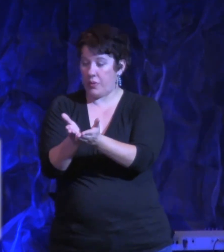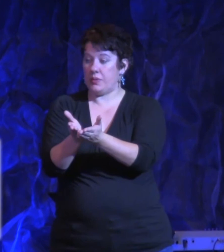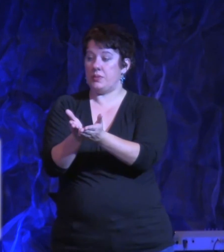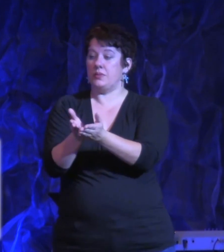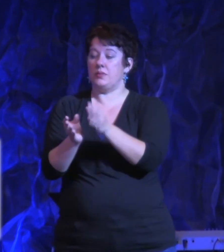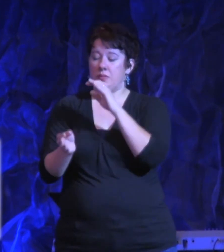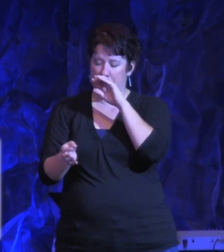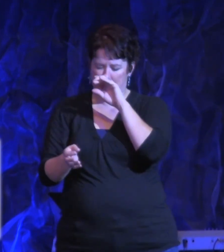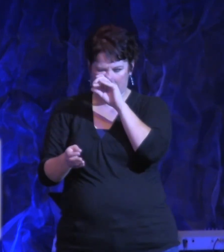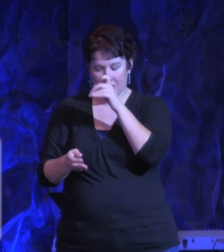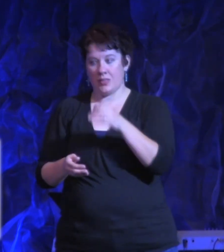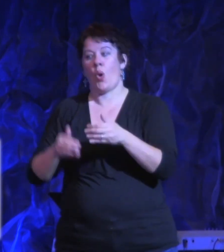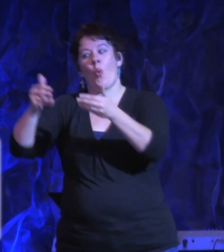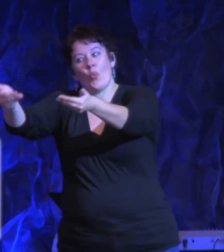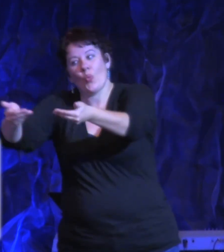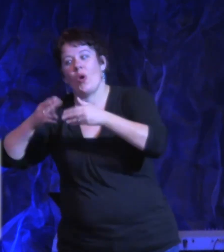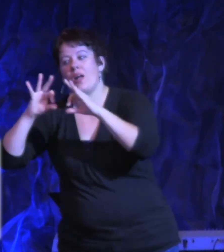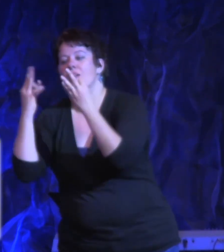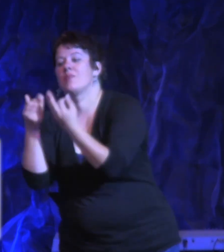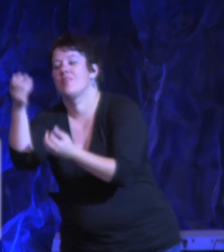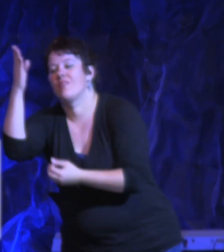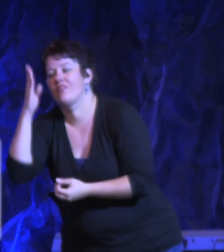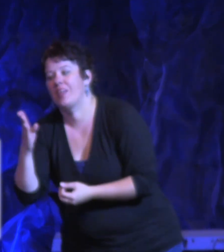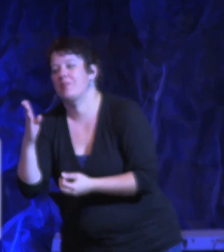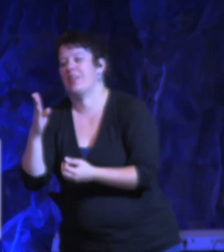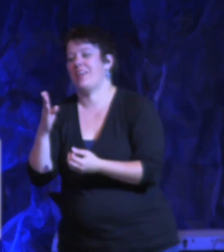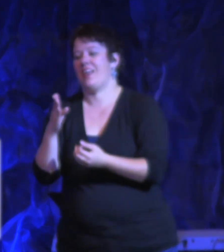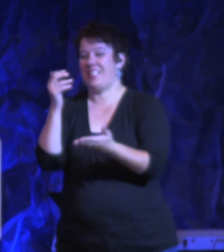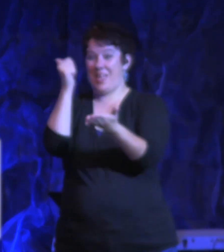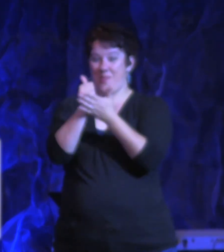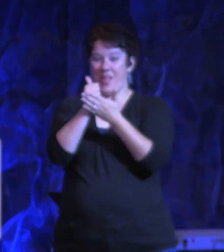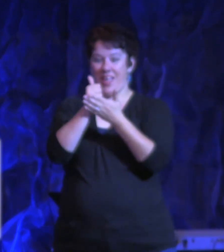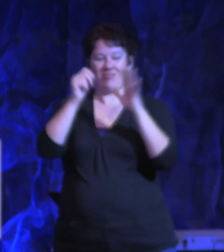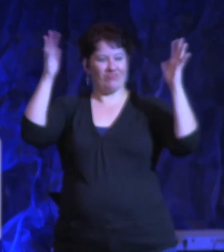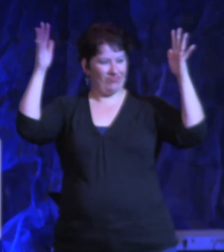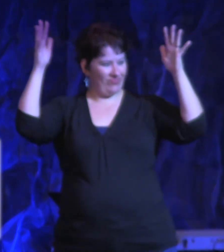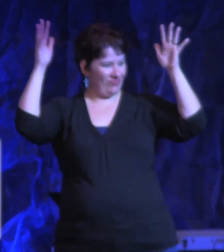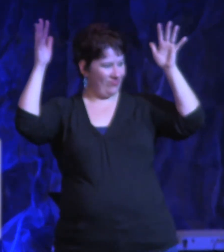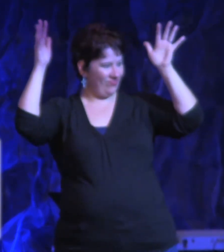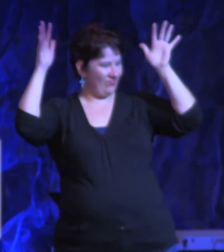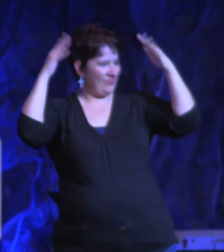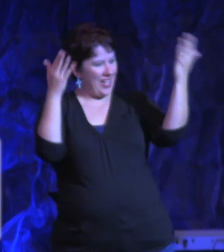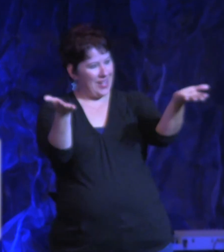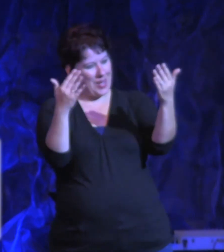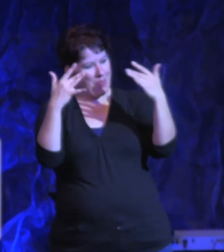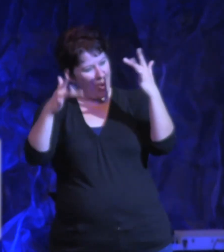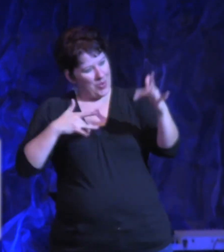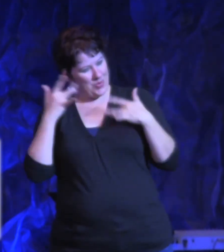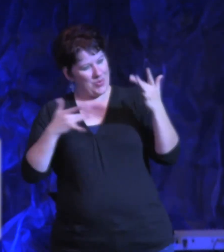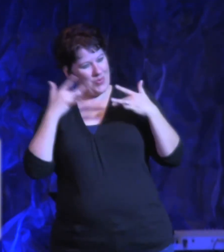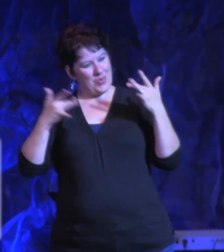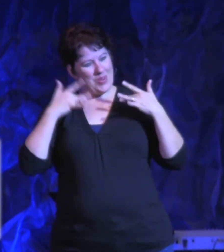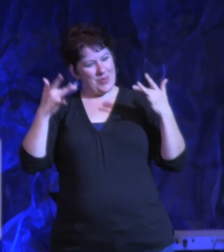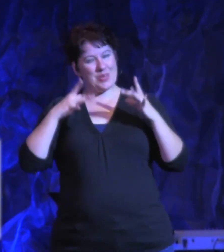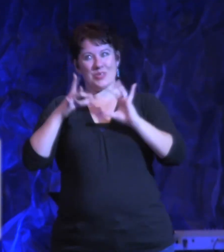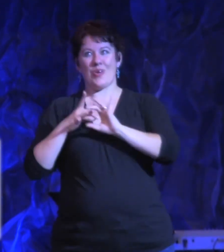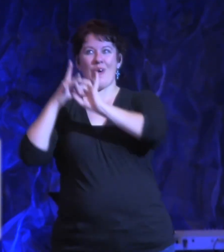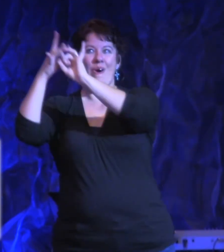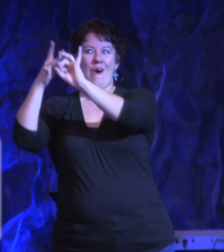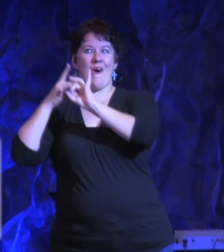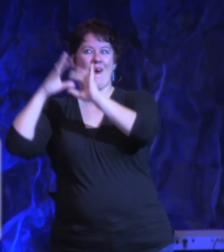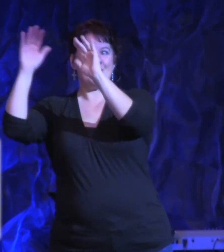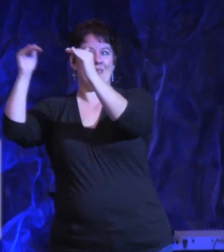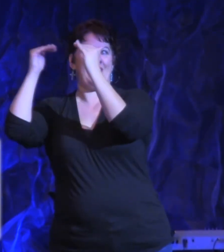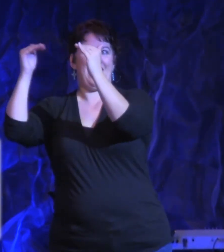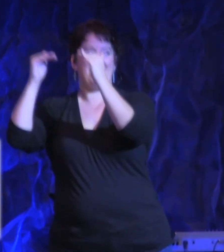started. Welcome to the family of God. Amen. Amen. Come on, let's rejoice with heaven right now. Thank you,